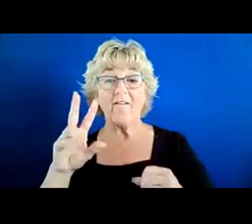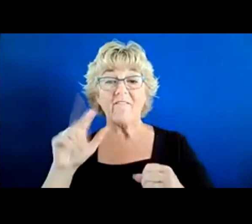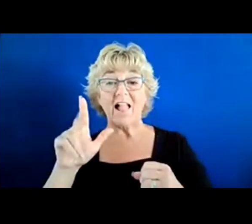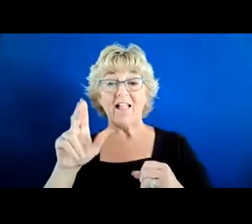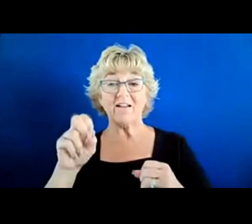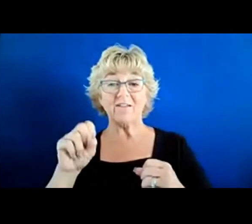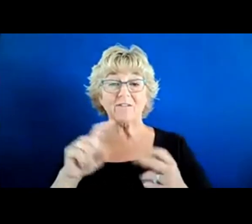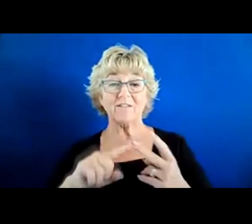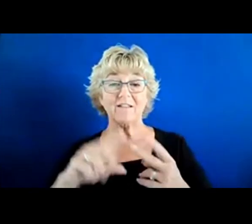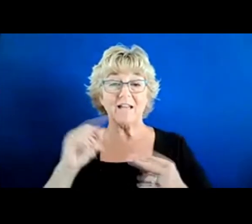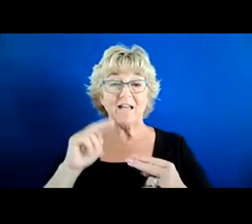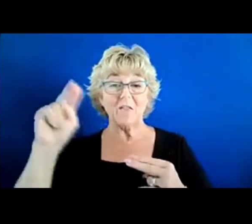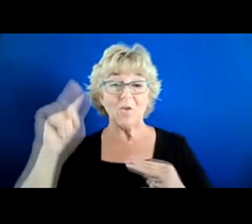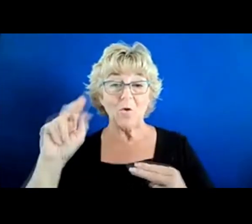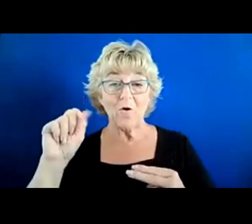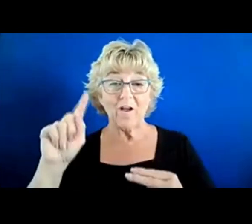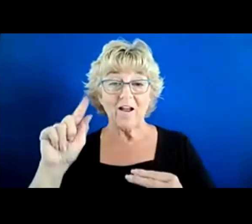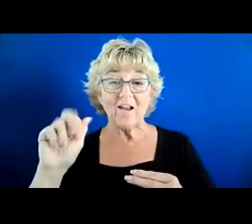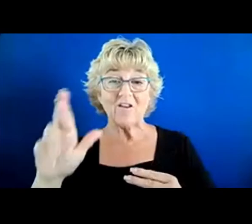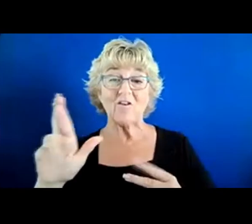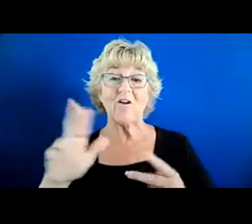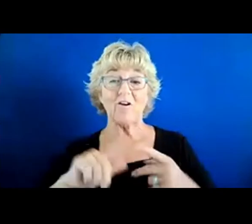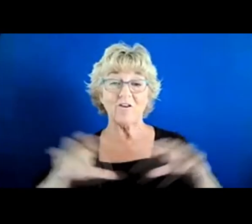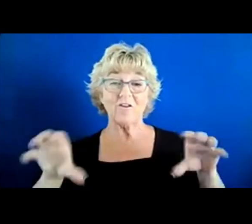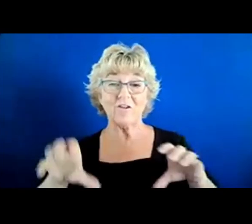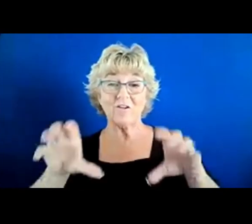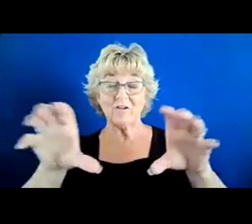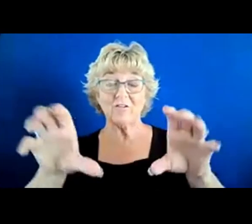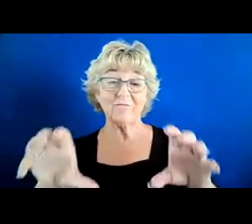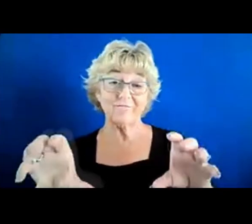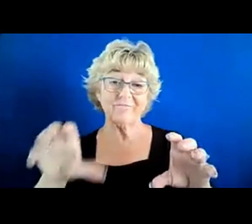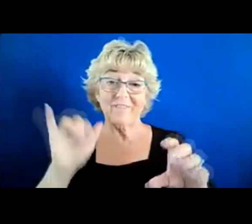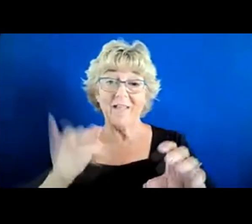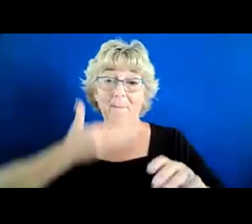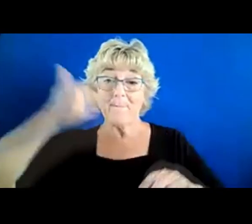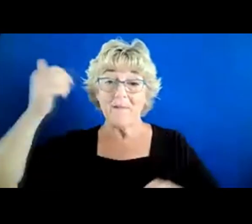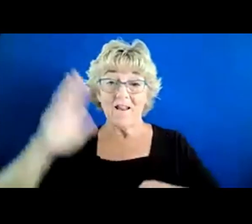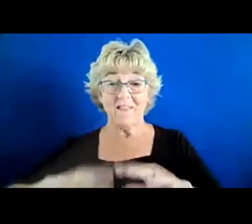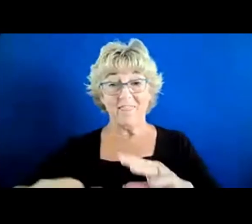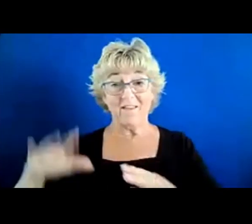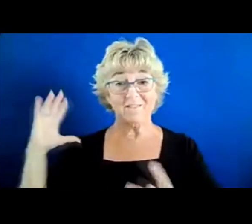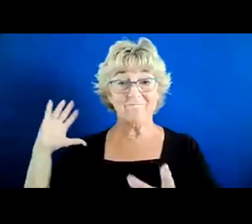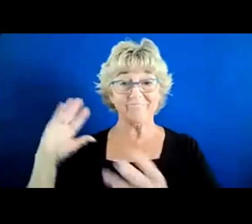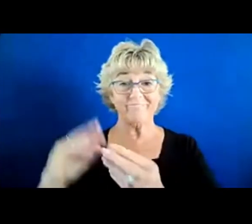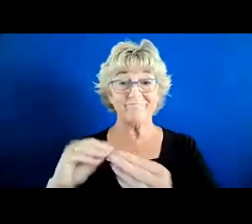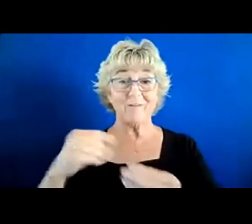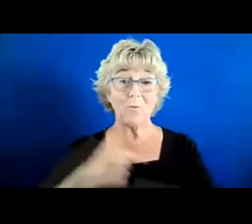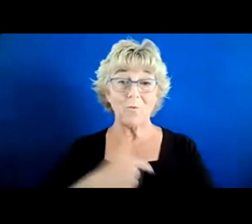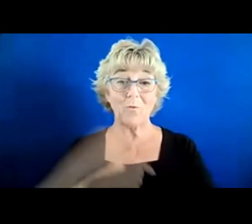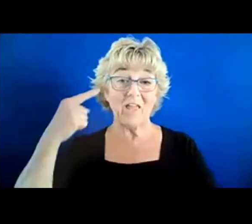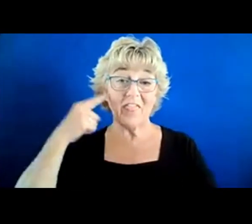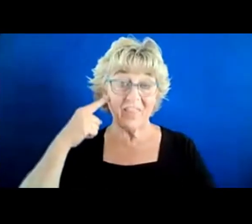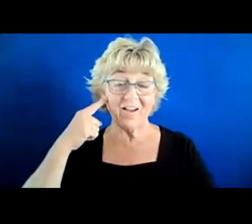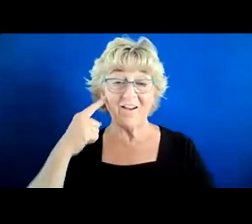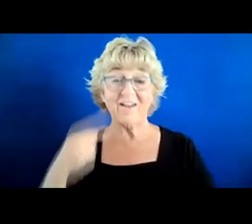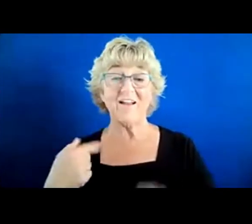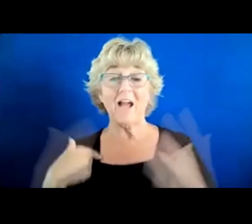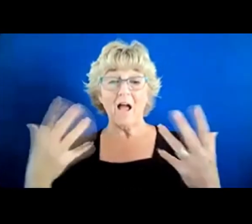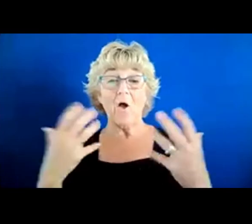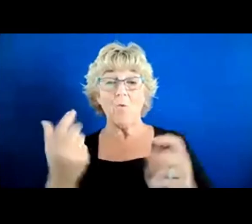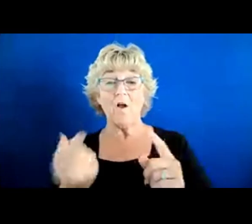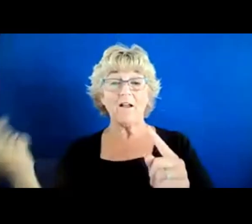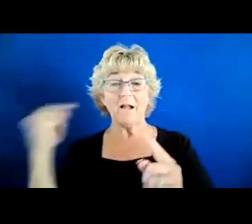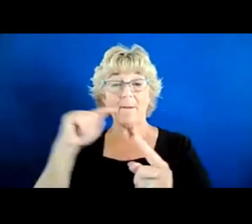and it enables us to execute on those plans, frankly, better than we ever thought we would. I also want to come back a little bit to this,